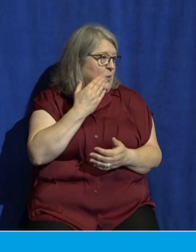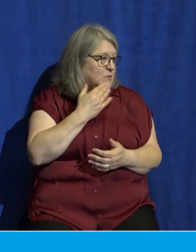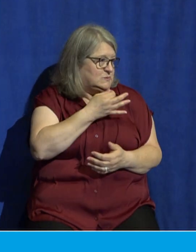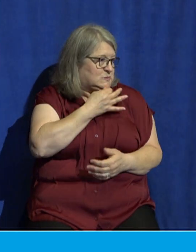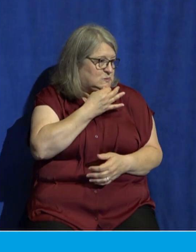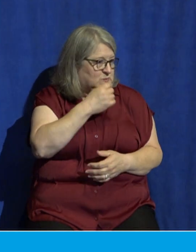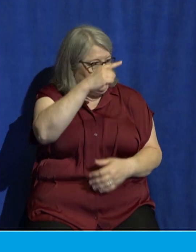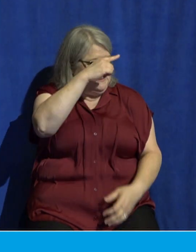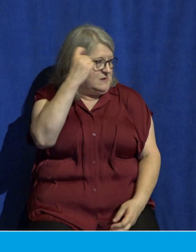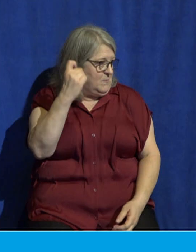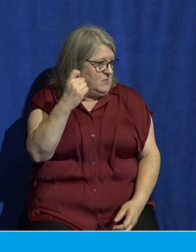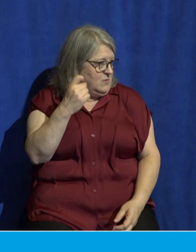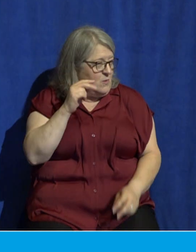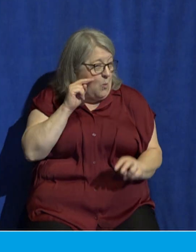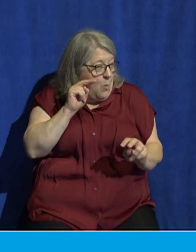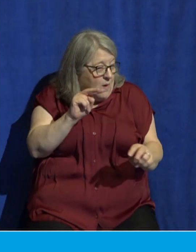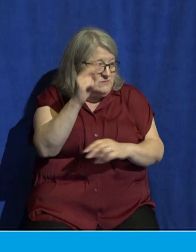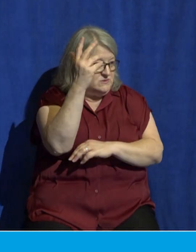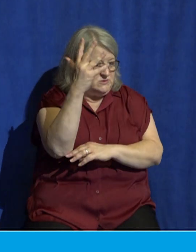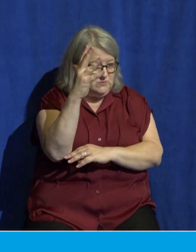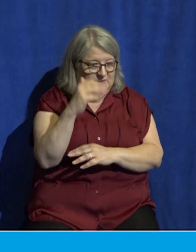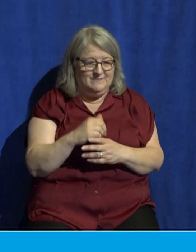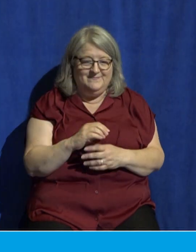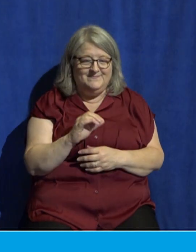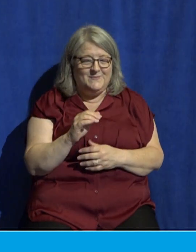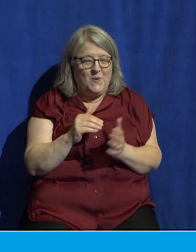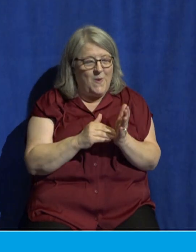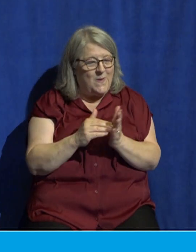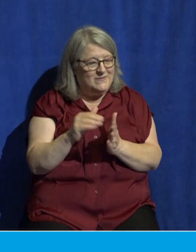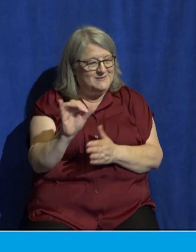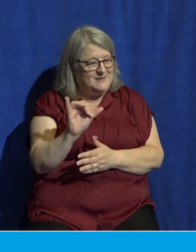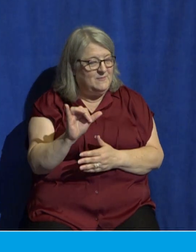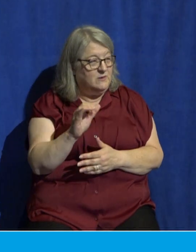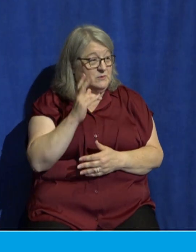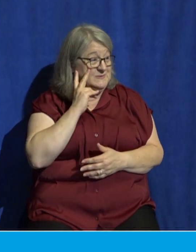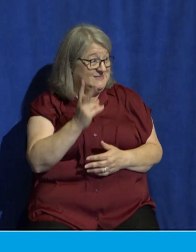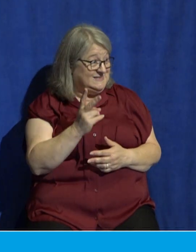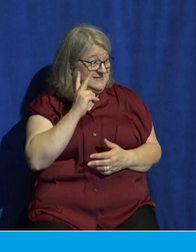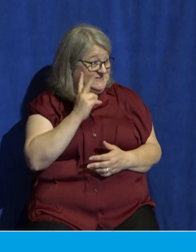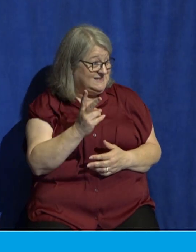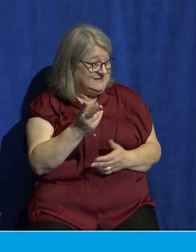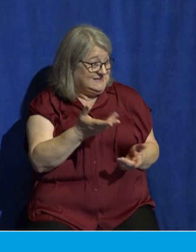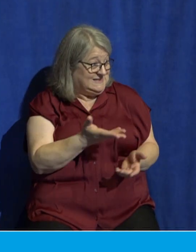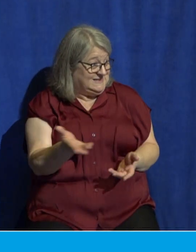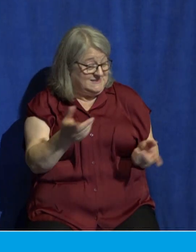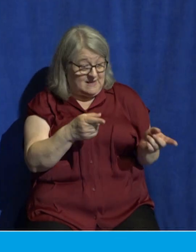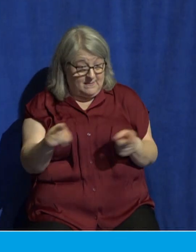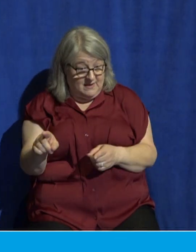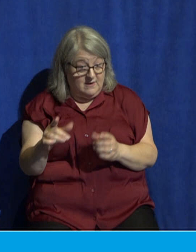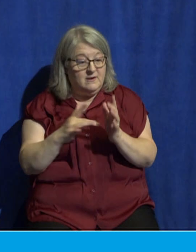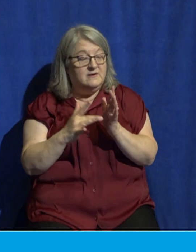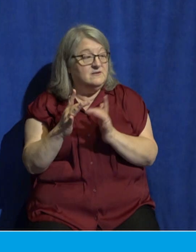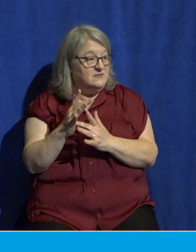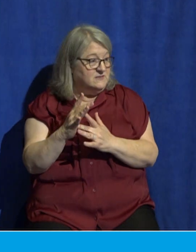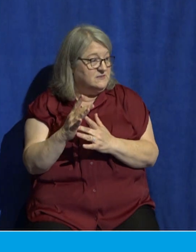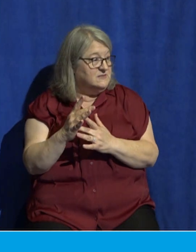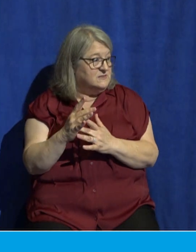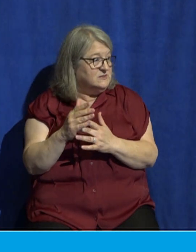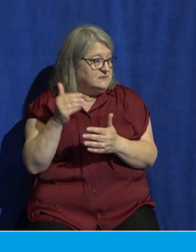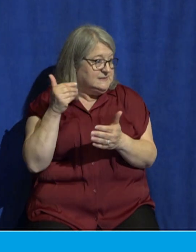He says, also, in the same way, when you see these things taking place, you know that he is near at the very gates. Truly